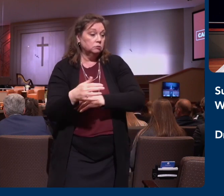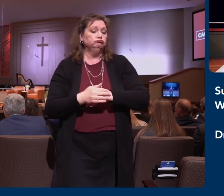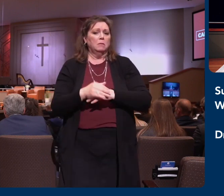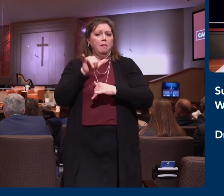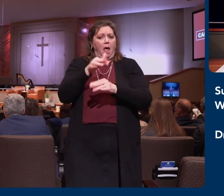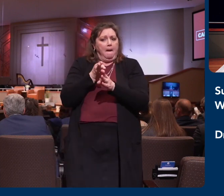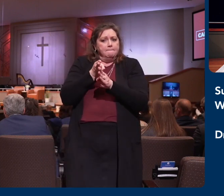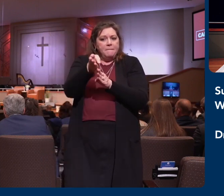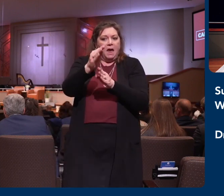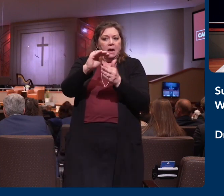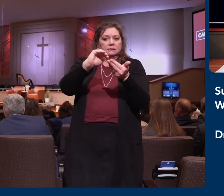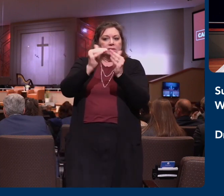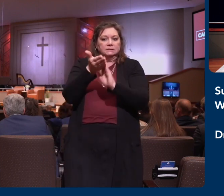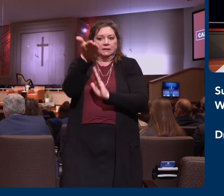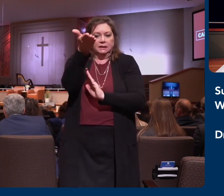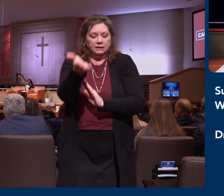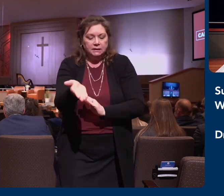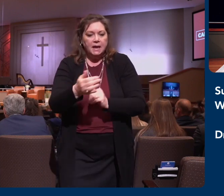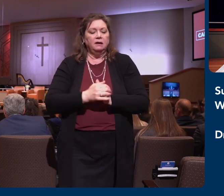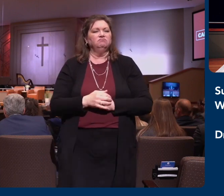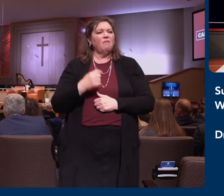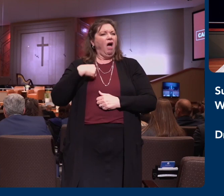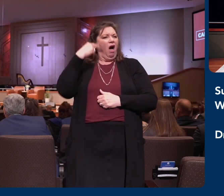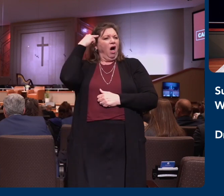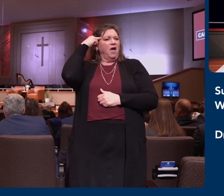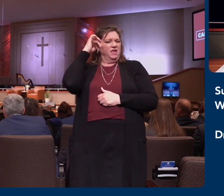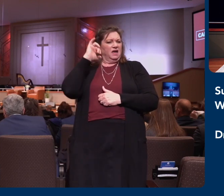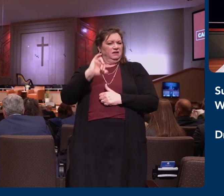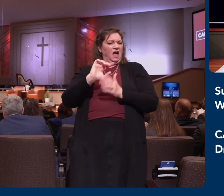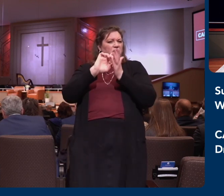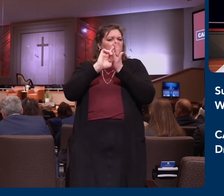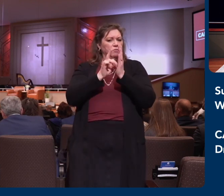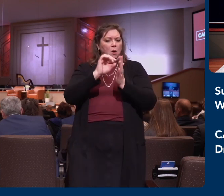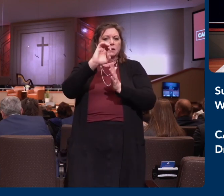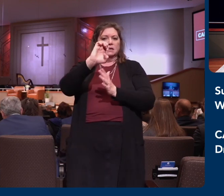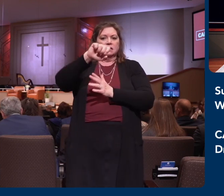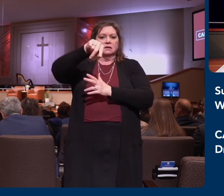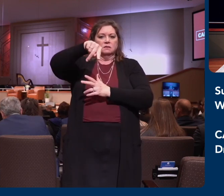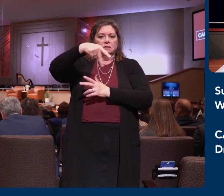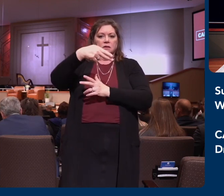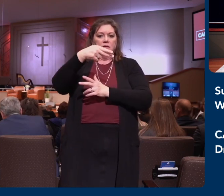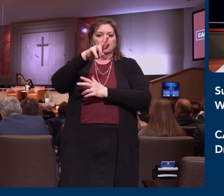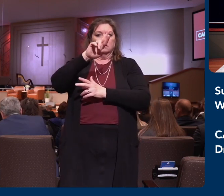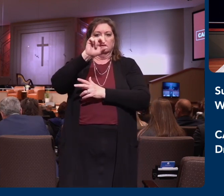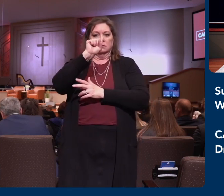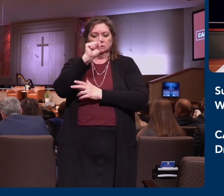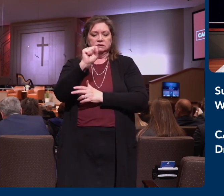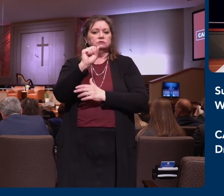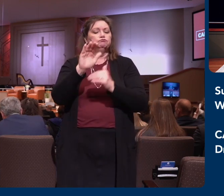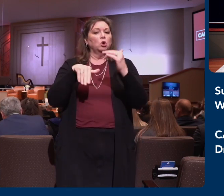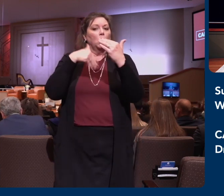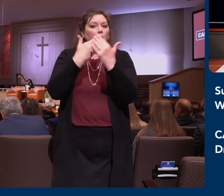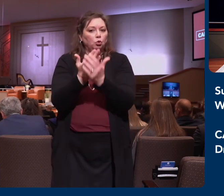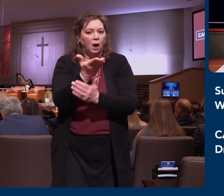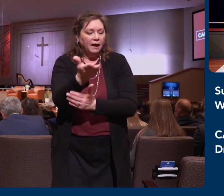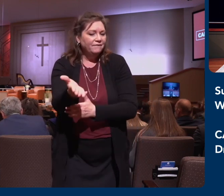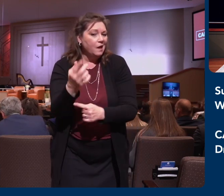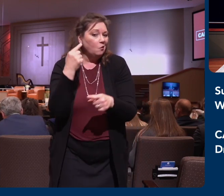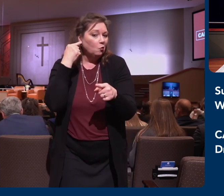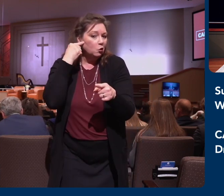it was at this time that Epaphras was in Ephesus and heard the Apostle Paul preach and maybe was even saved and had a